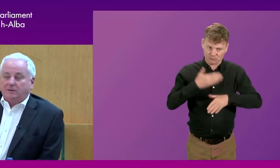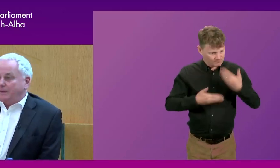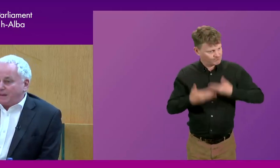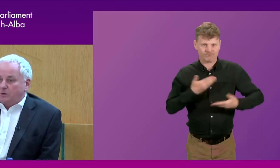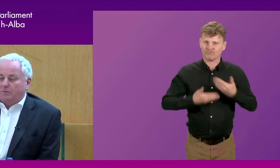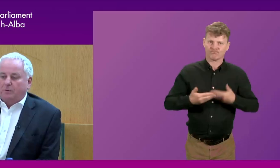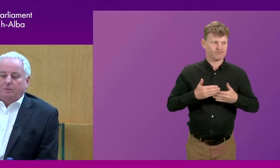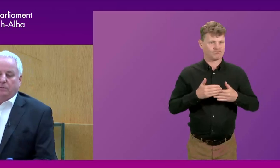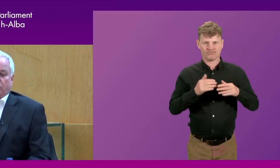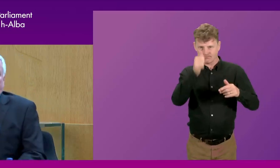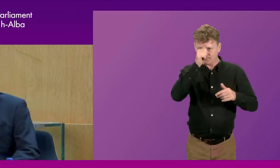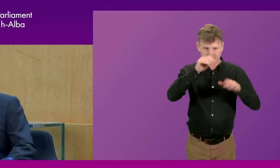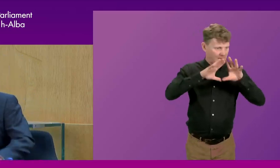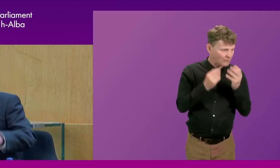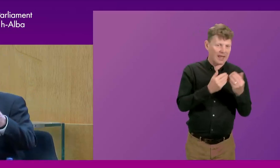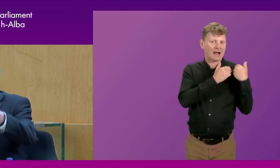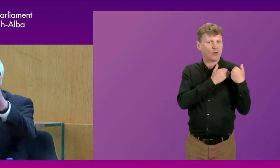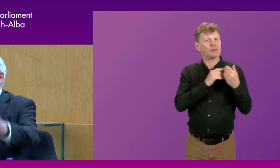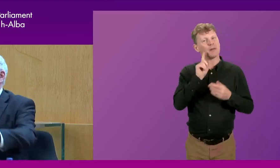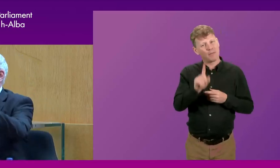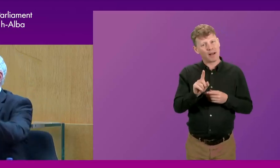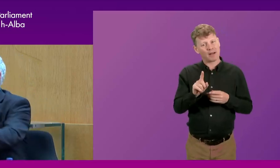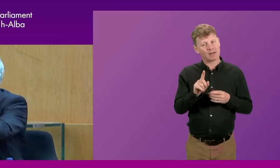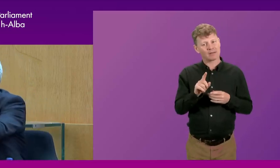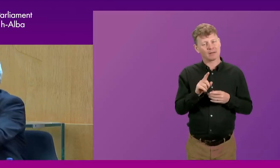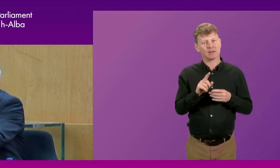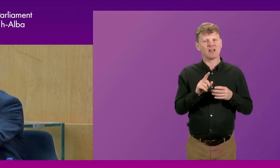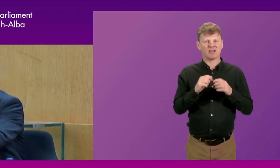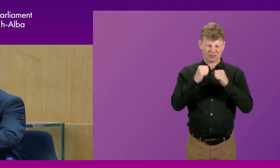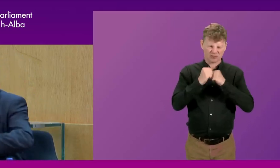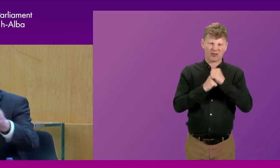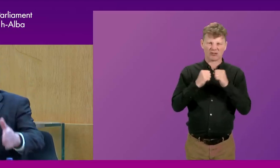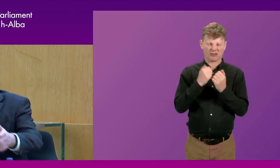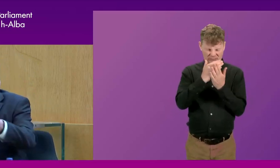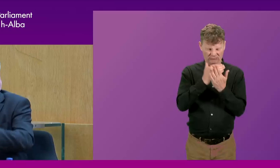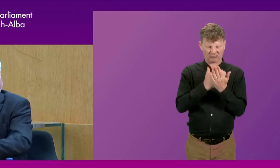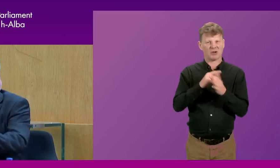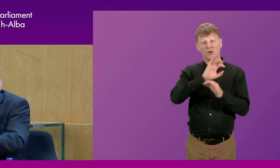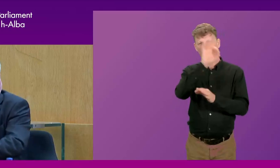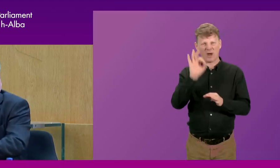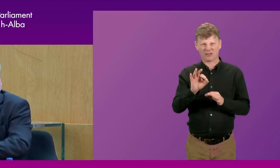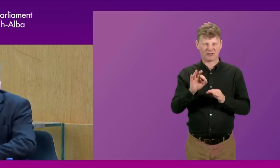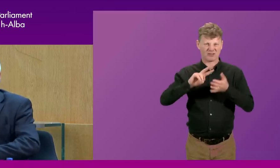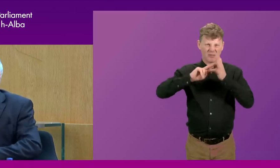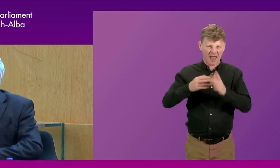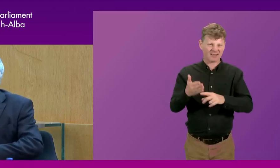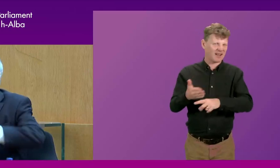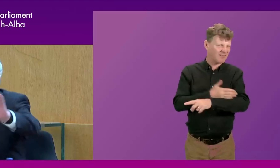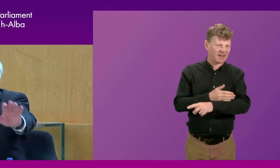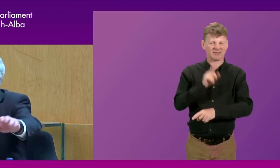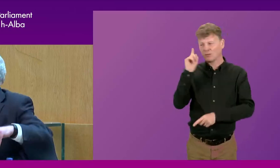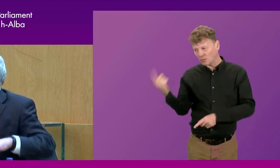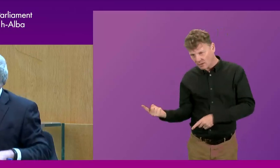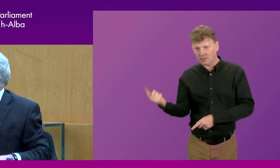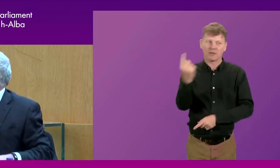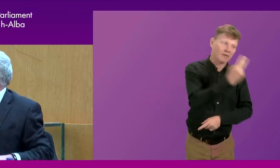doing and to be accountable for what they were doing. But if you then have all these structured questions that are all planned and picked in advance, one for this